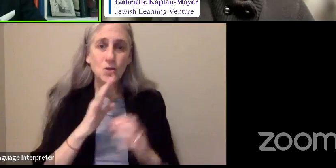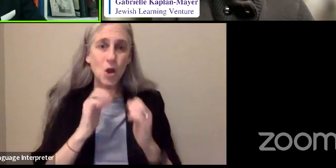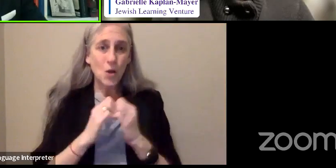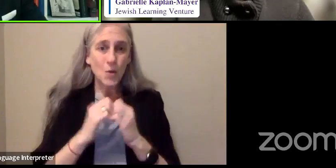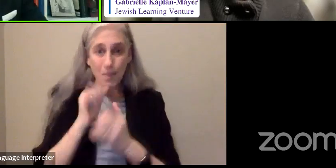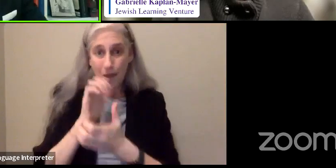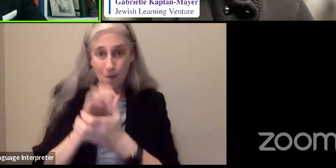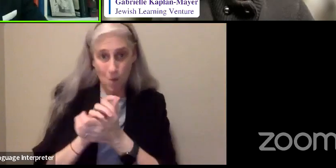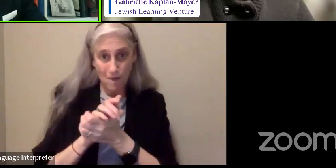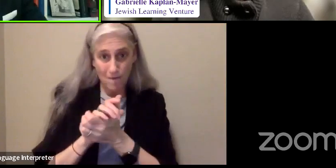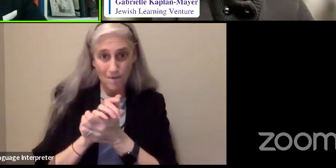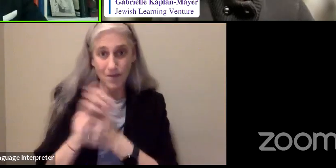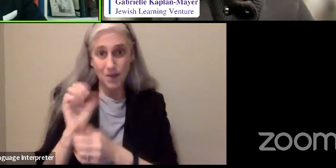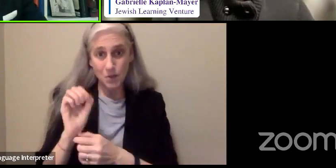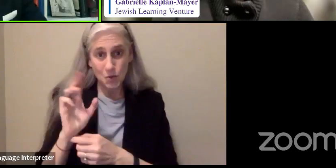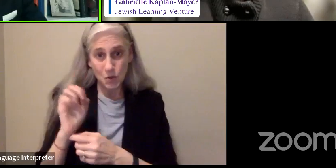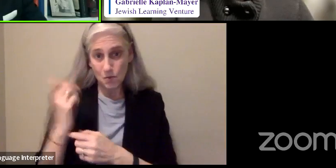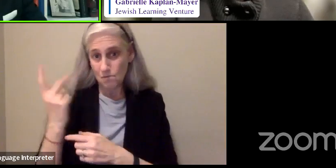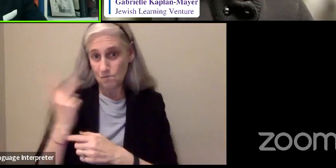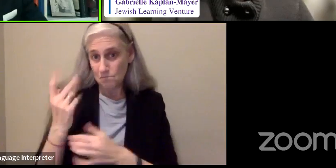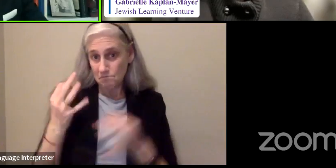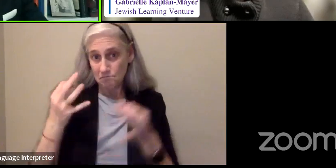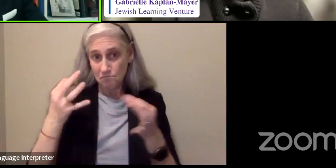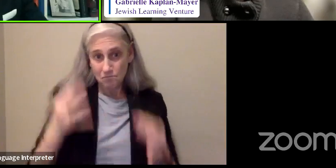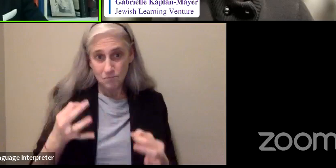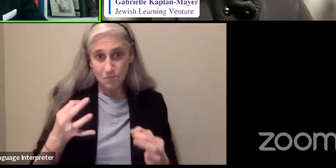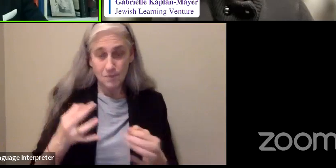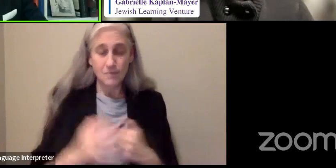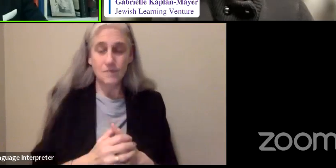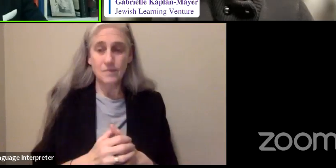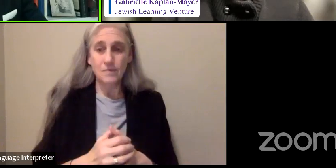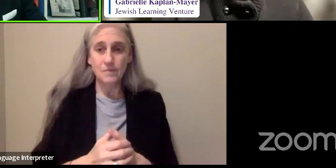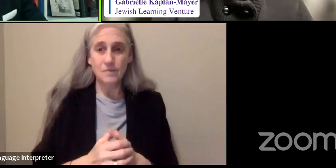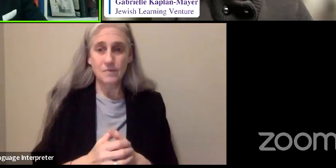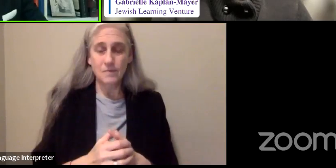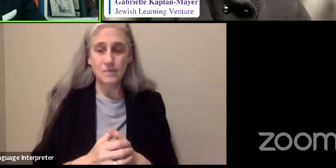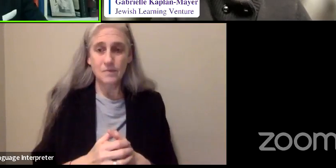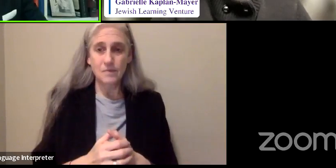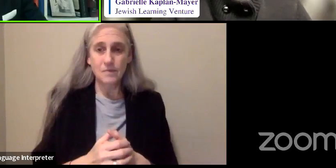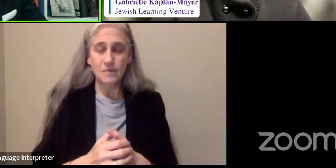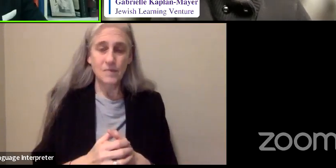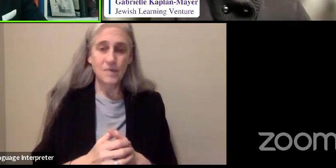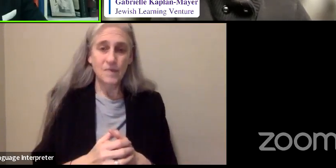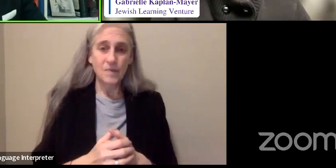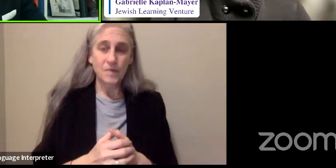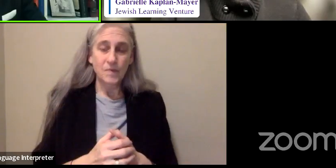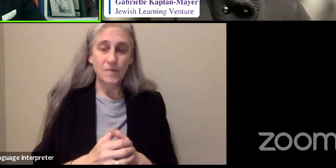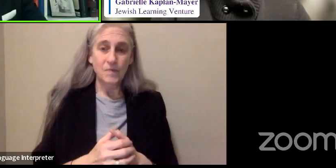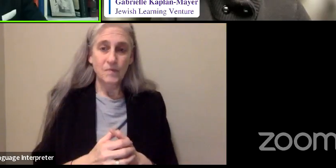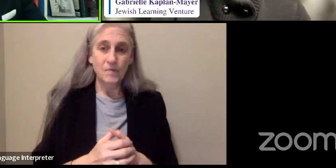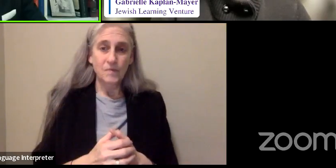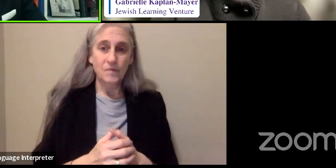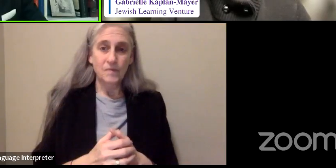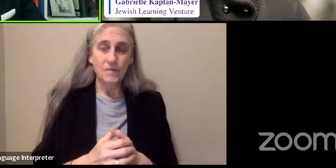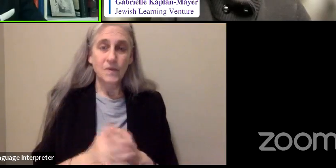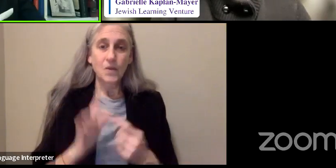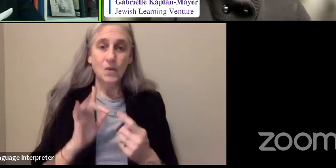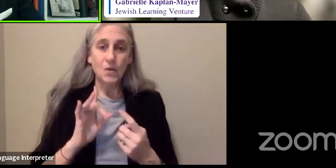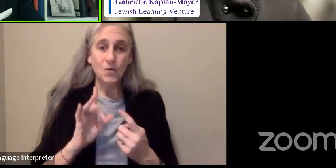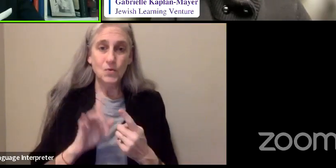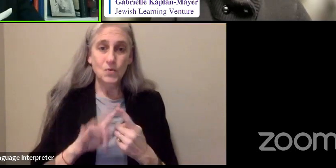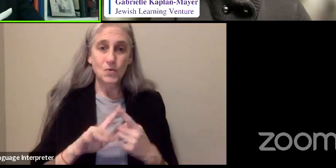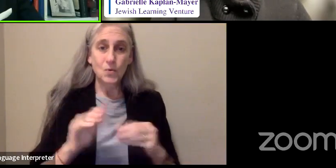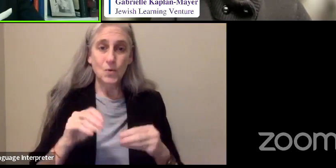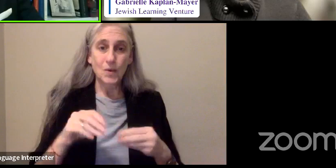and we decided, in order to incentivize the most